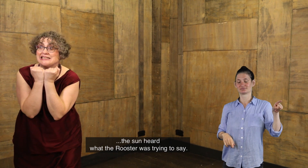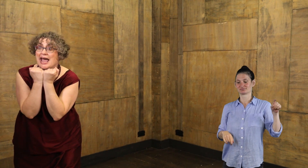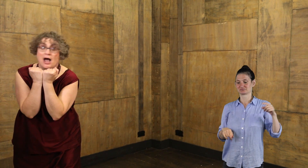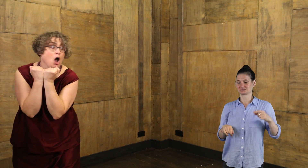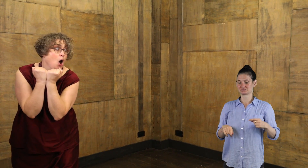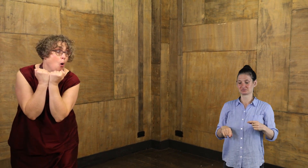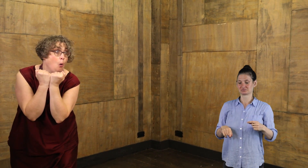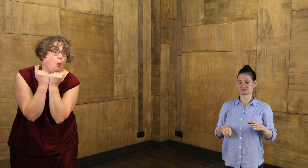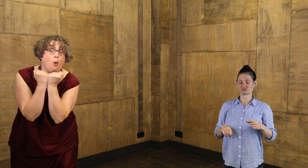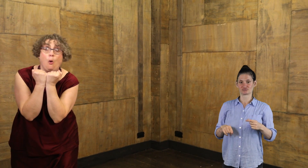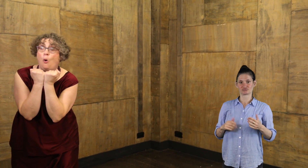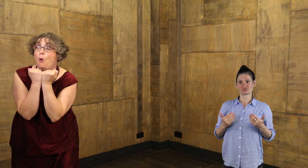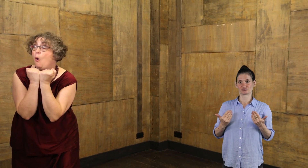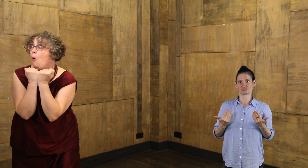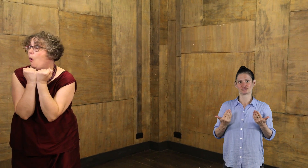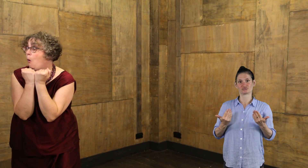trying to say.